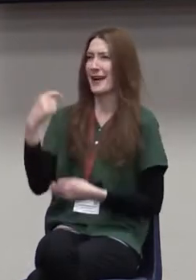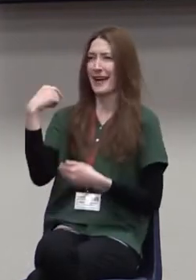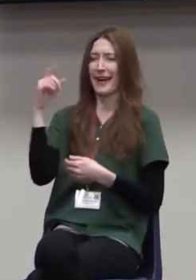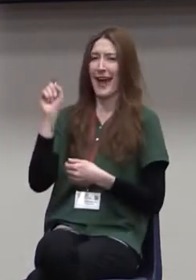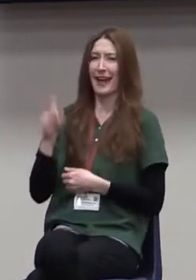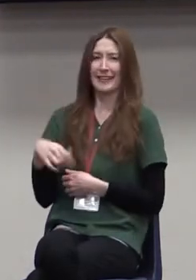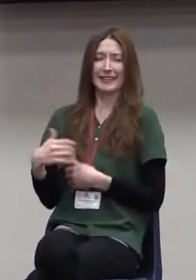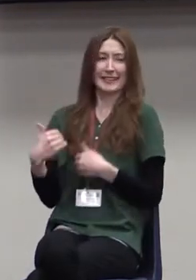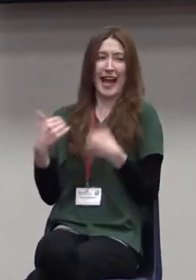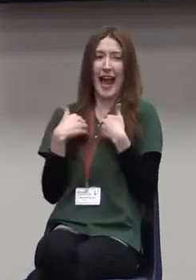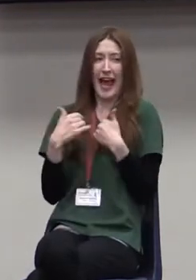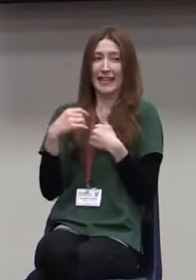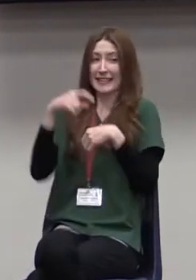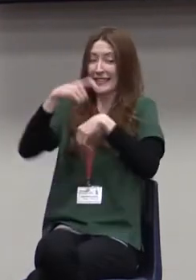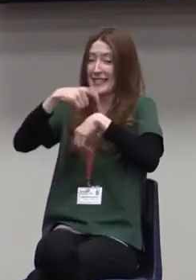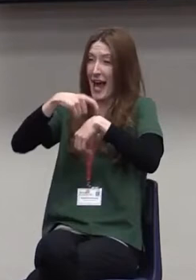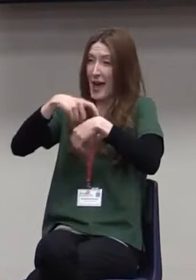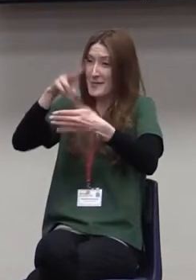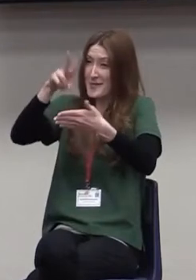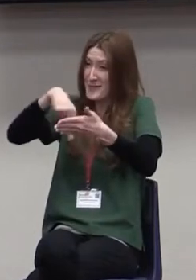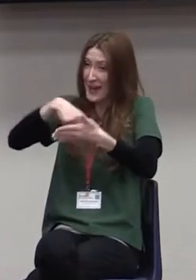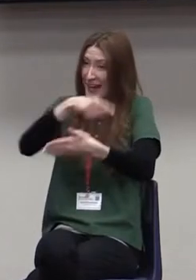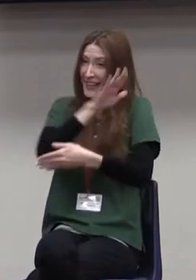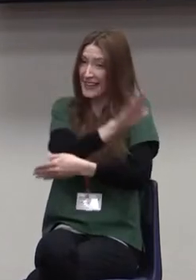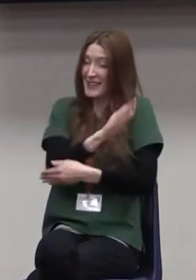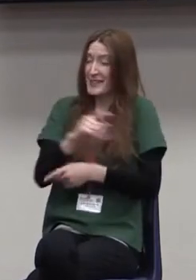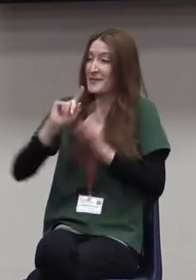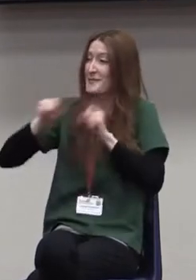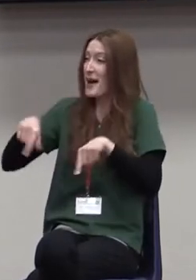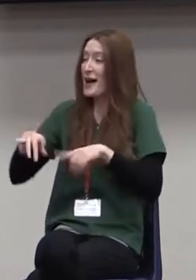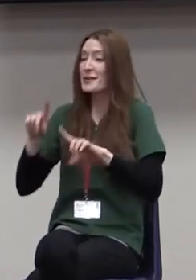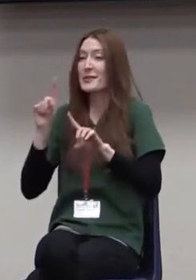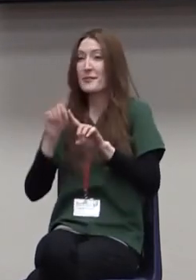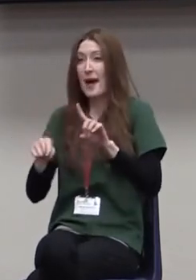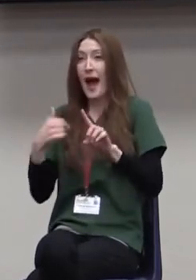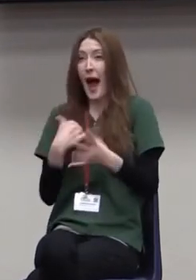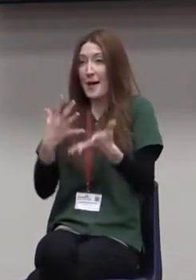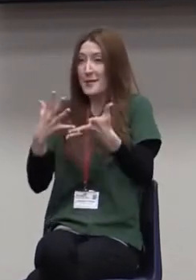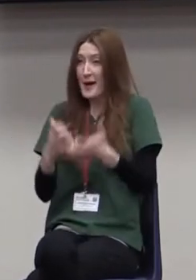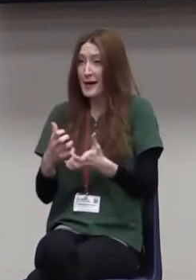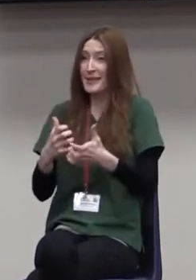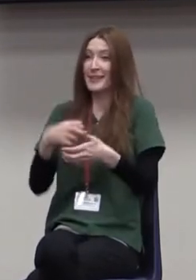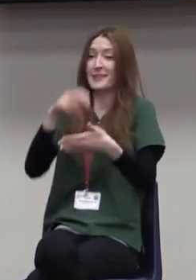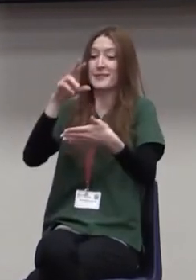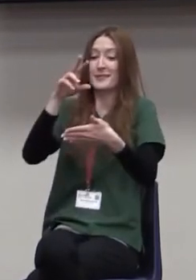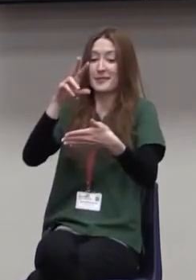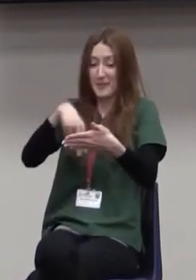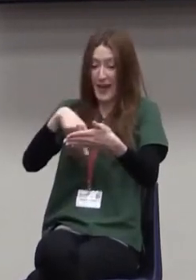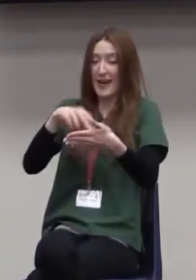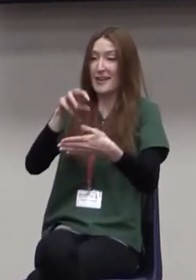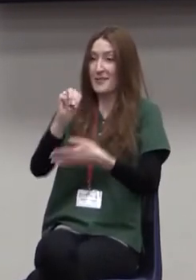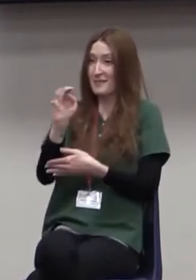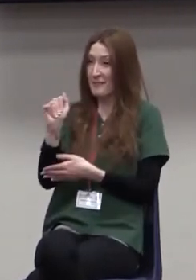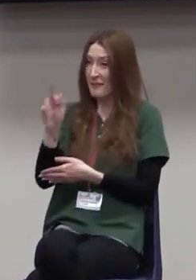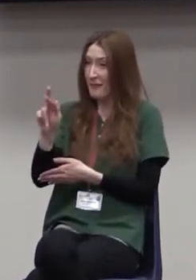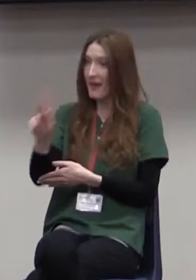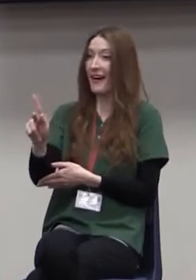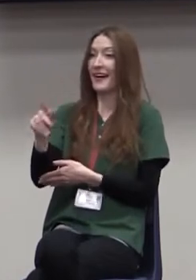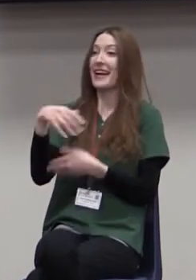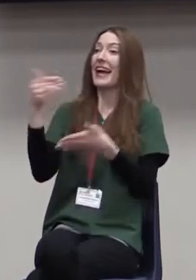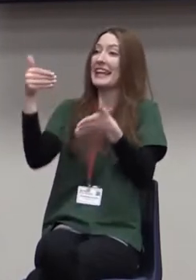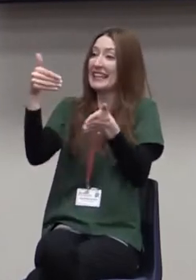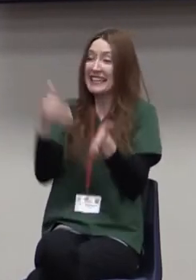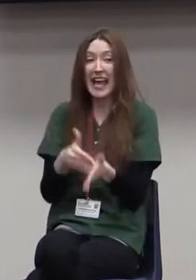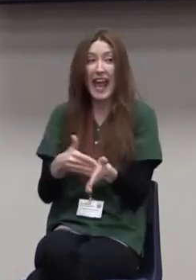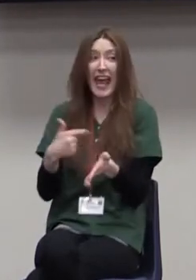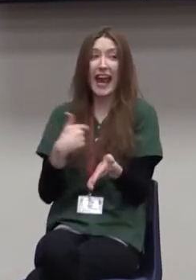favorite gospel, Mark. You should get him to tell you about it. I tell you, it made me want to go back and reread Mark because of the things he pointed out in that book. It was